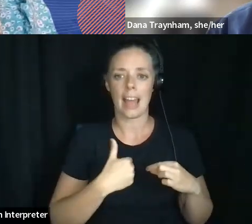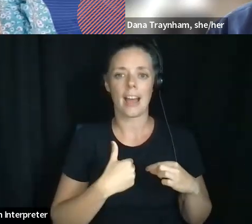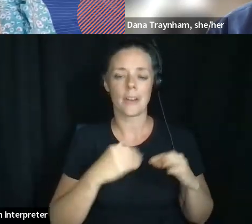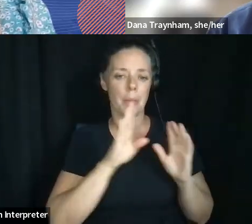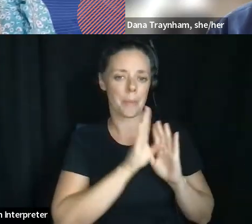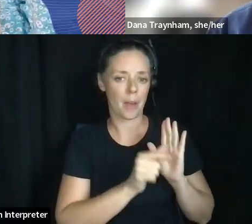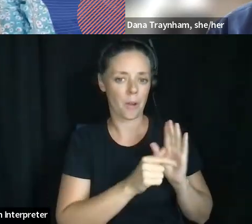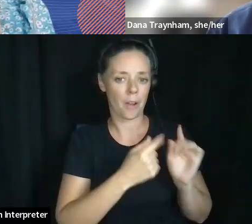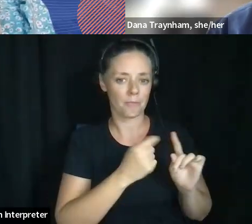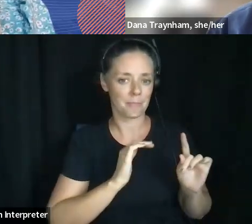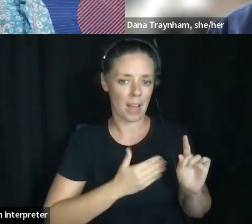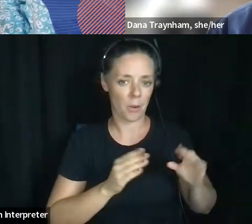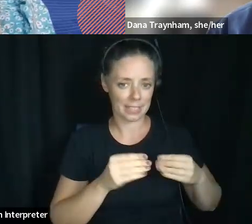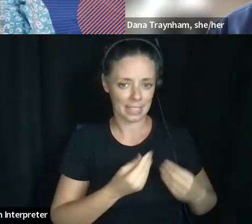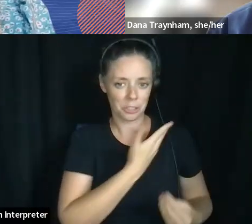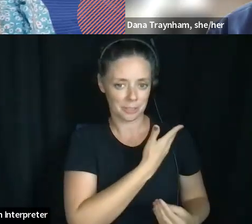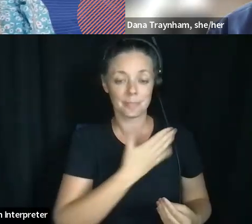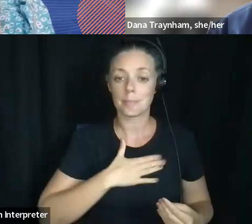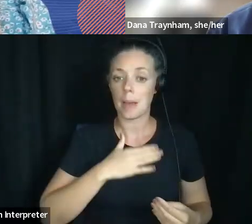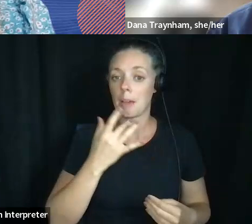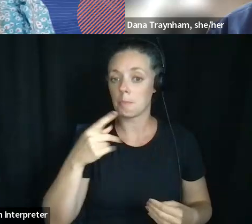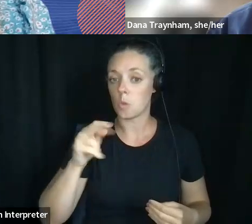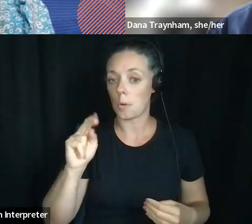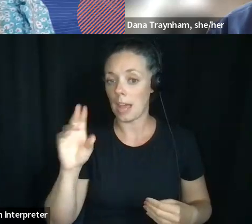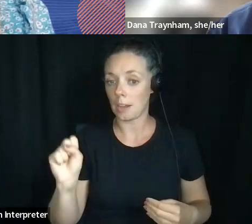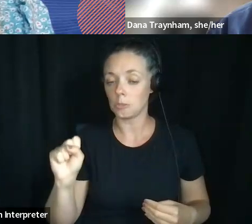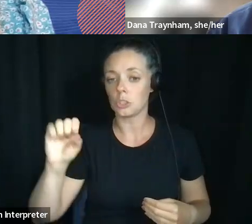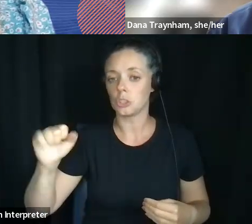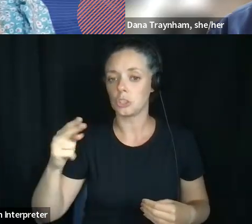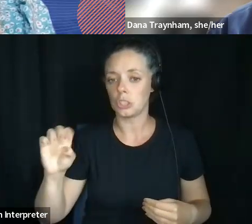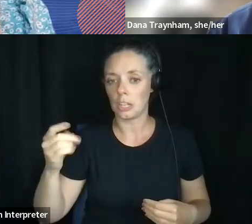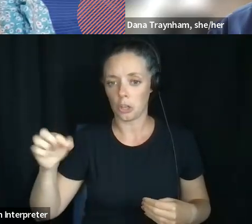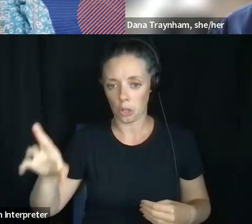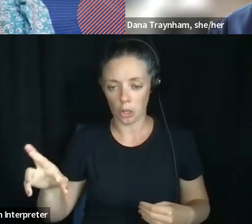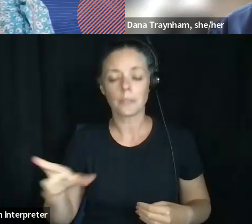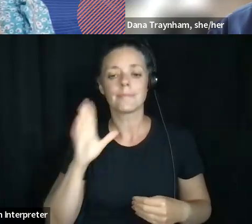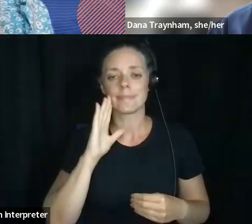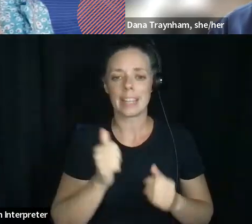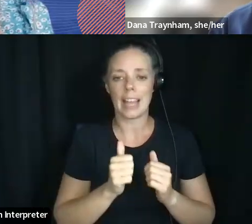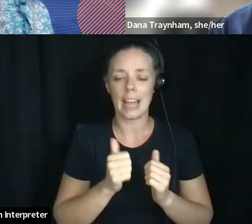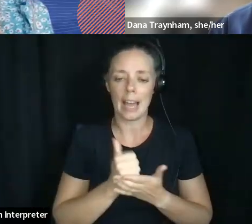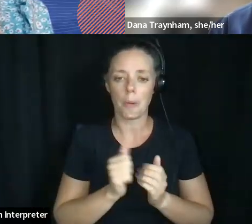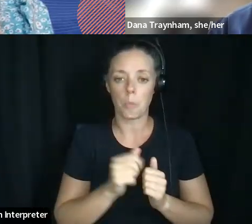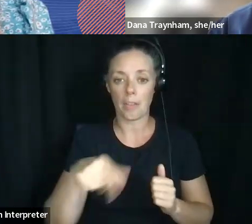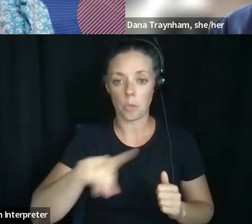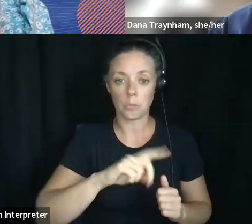This will help provide some context for the attendees who might be blind or vision impaired, and will also help our interpreters and captioners locate